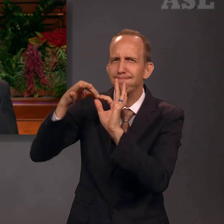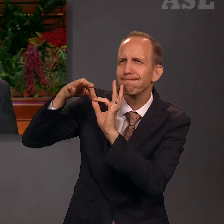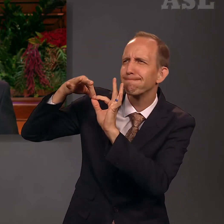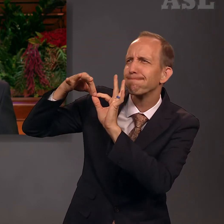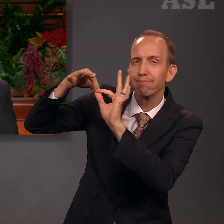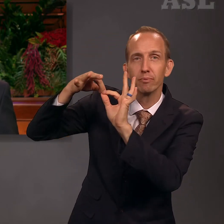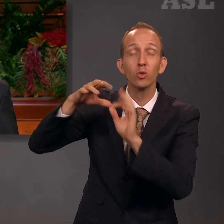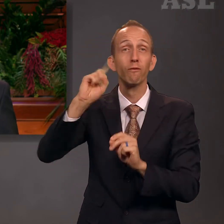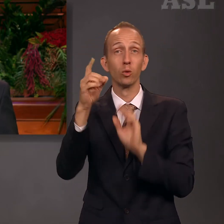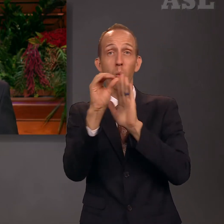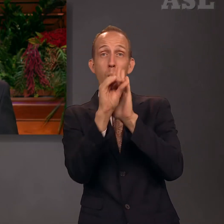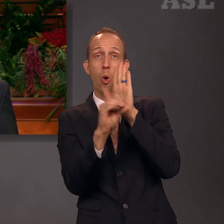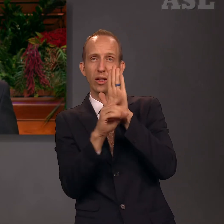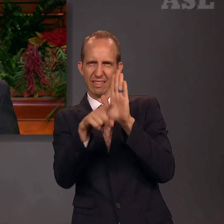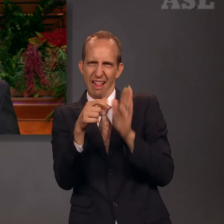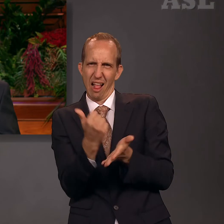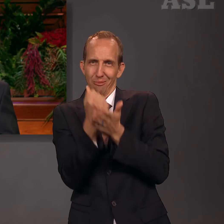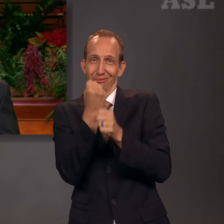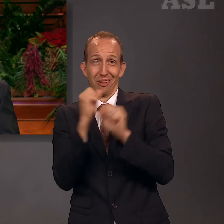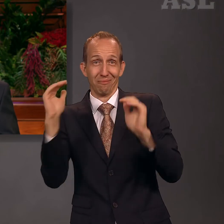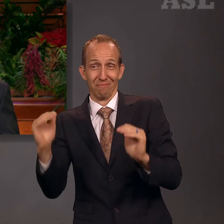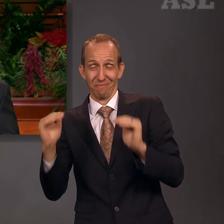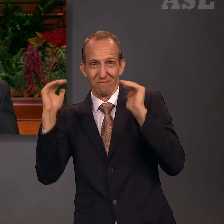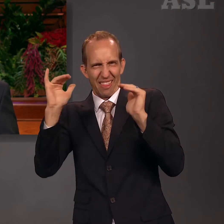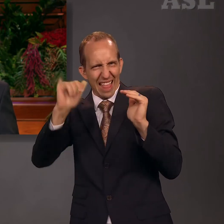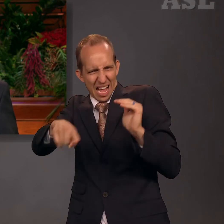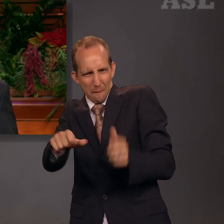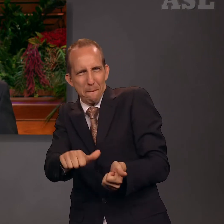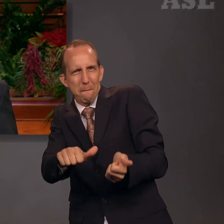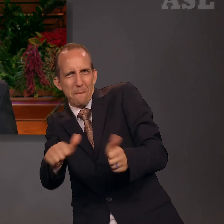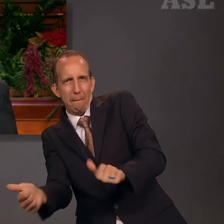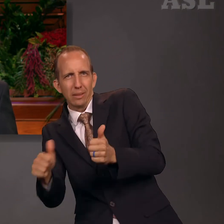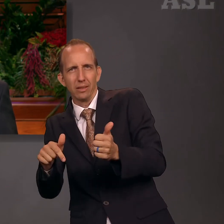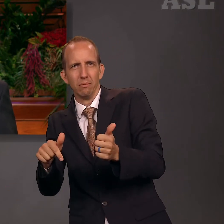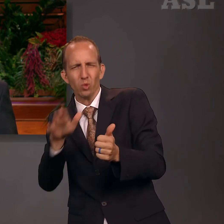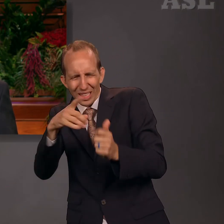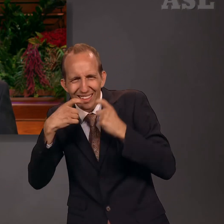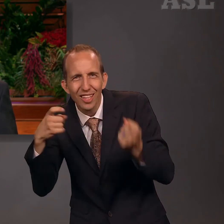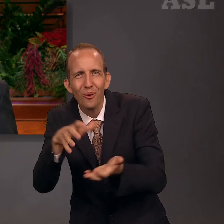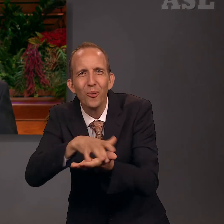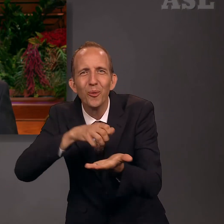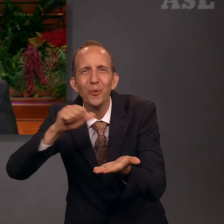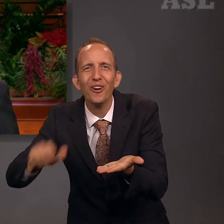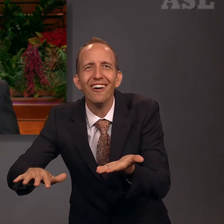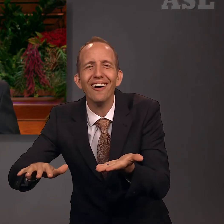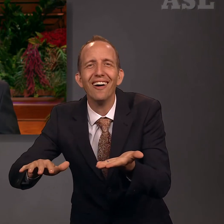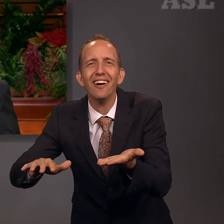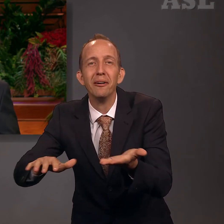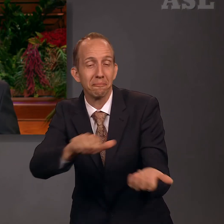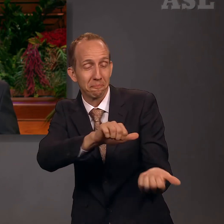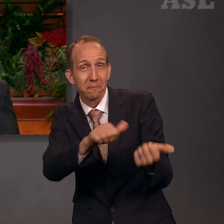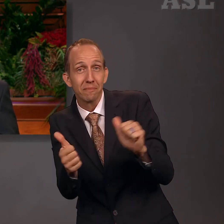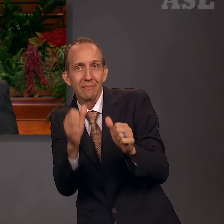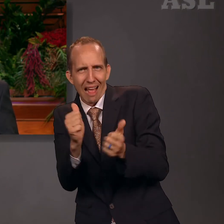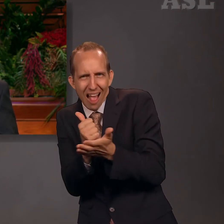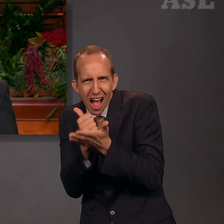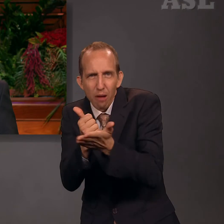and exaltation is baptism by immersion for the remission of sins. Baptism allows us to